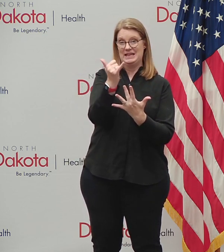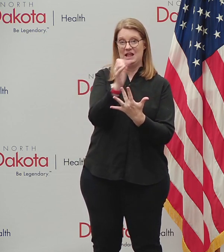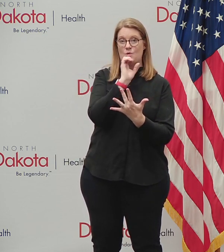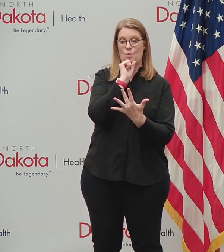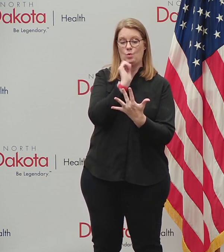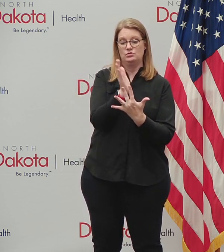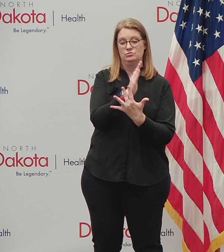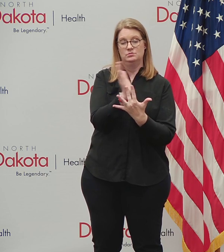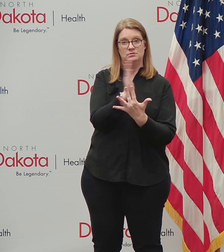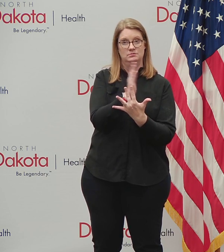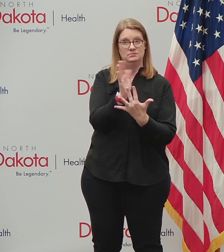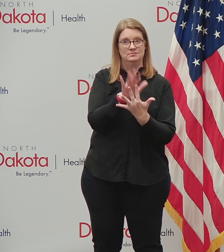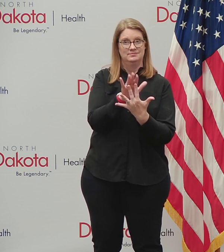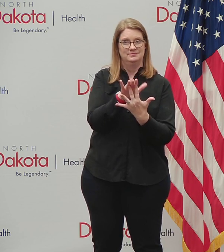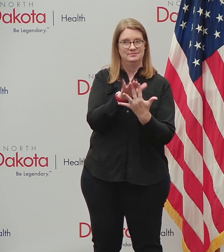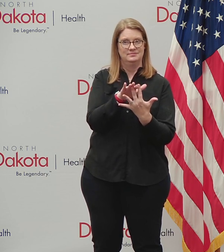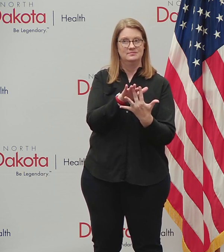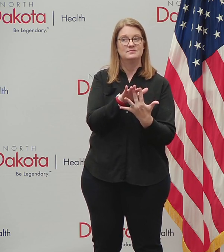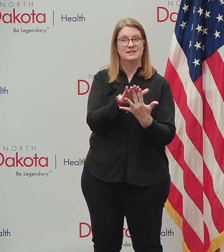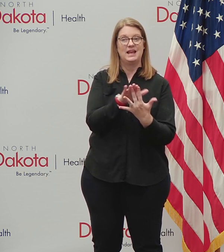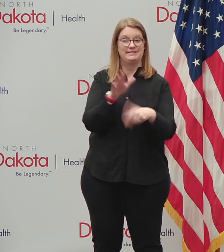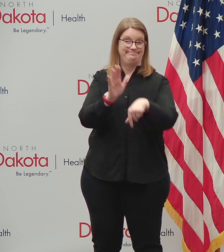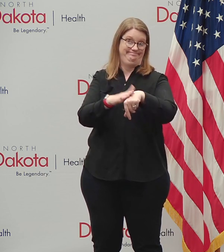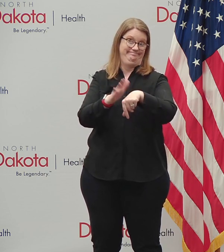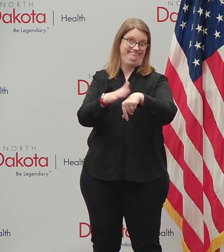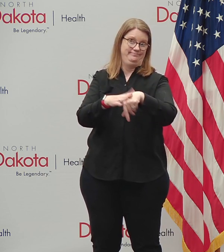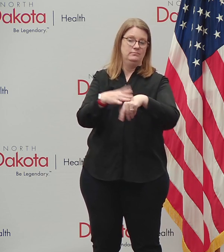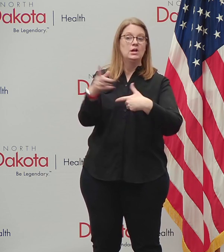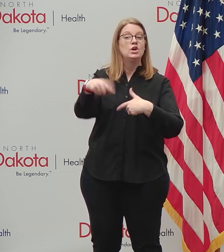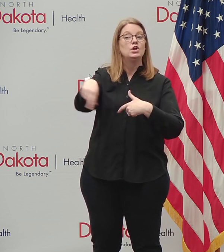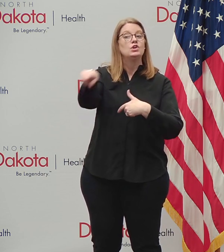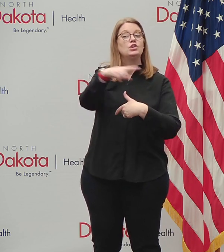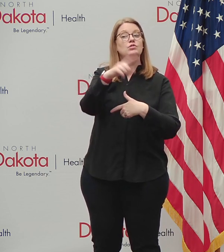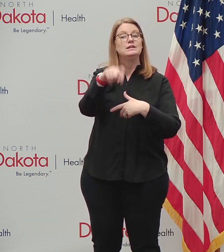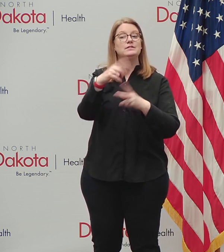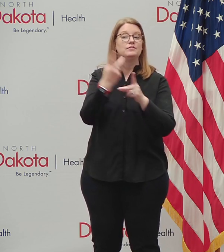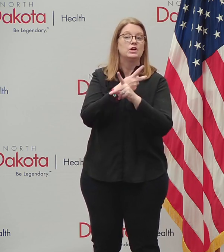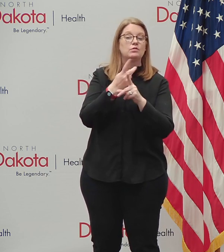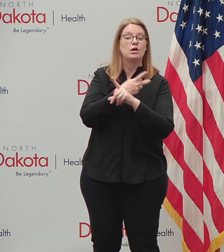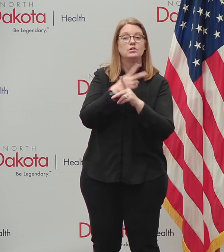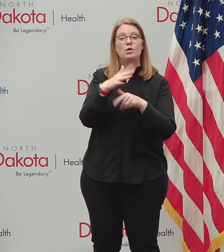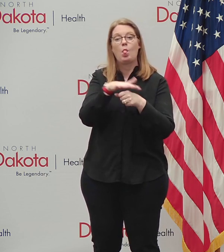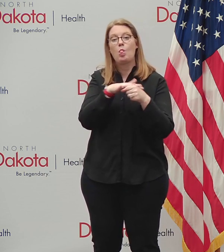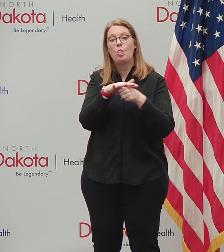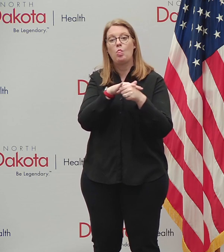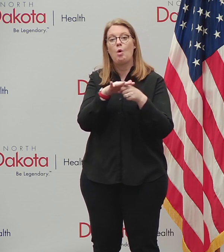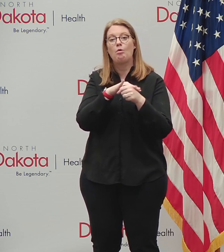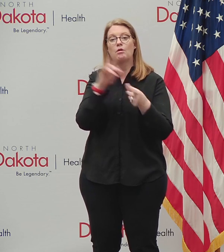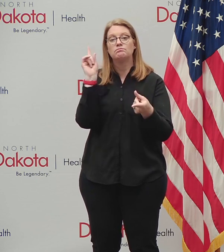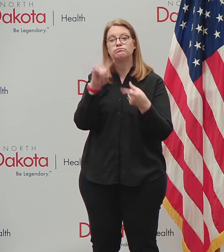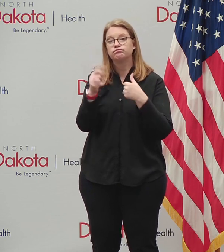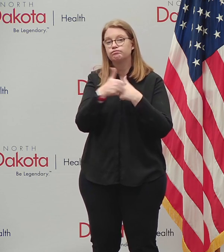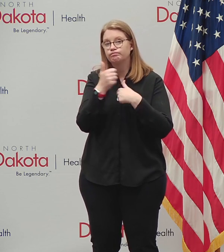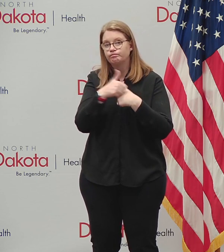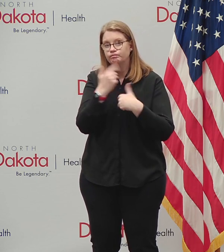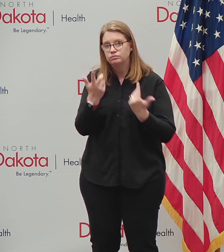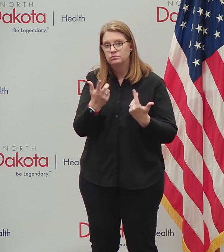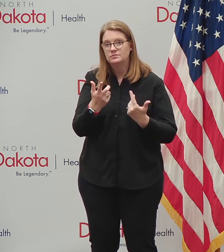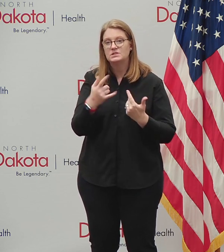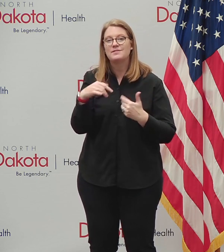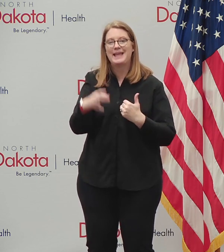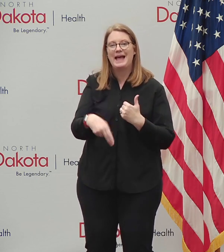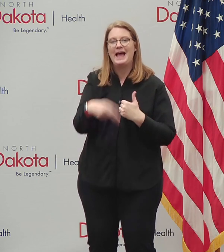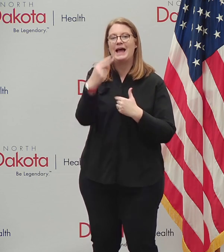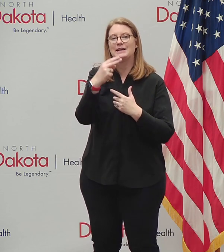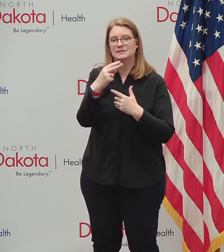to allow people at the local community to take the mitigation strategies that work for them, uh, where they can get the highest amount of participation.